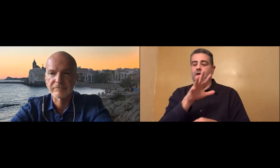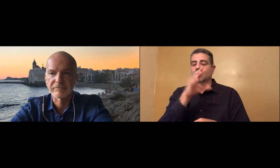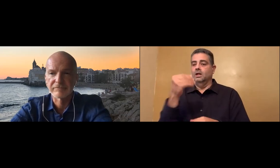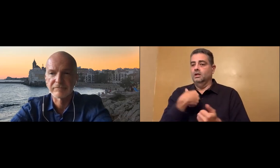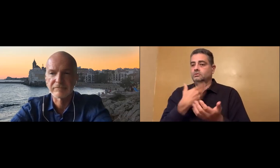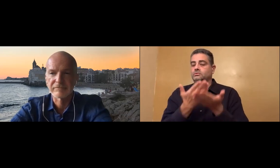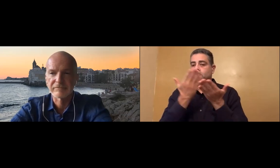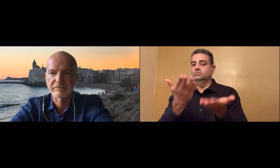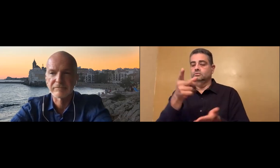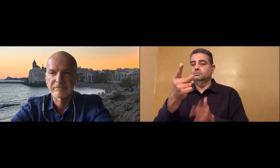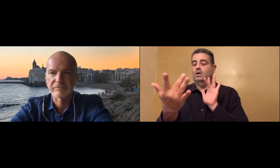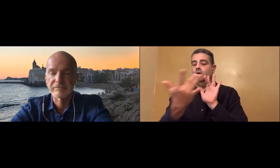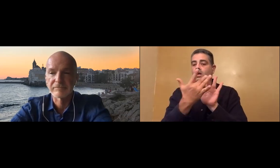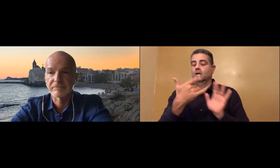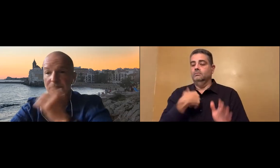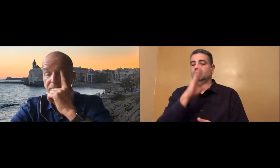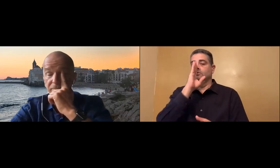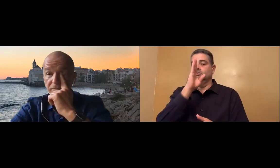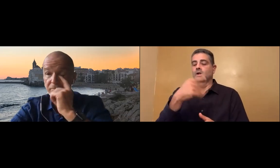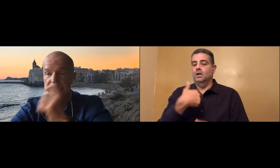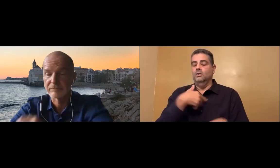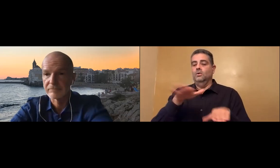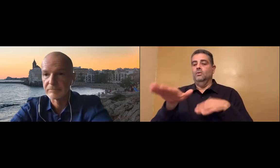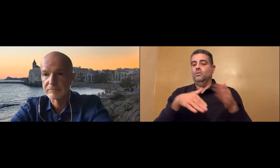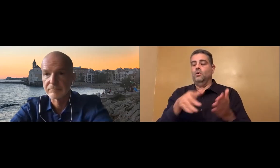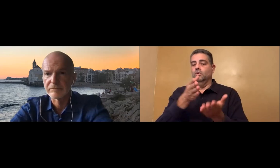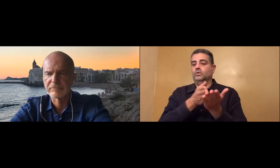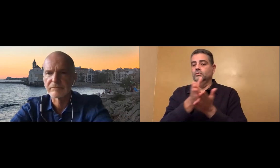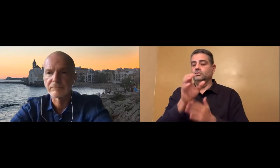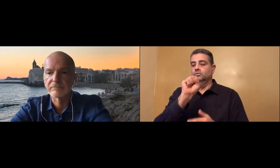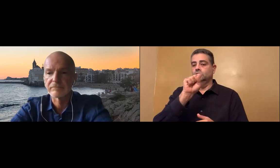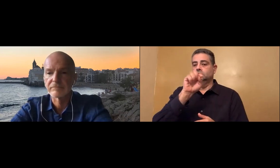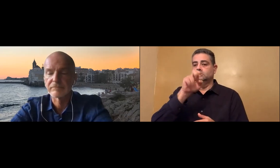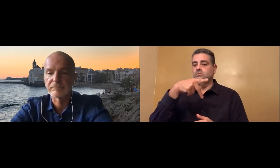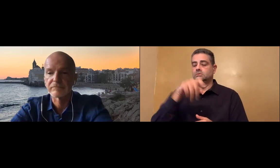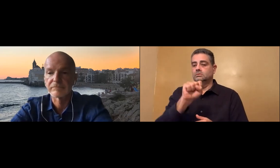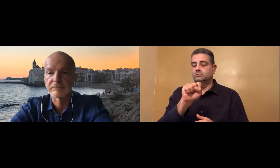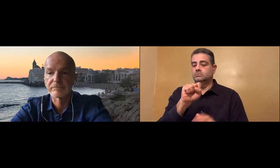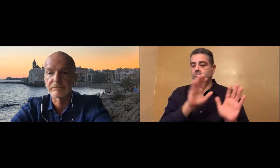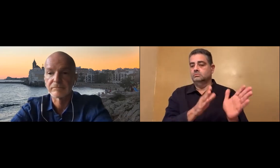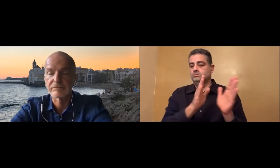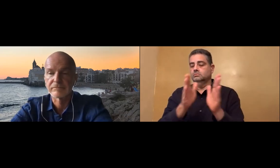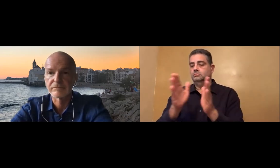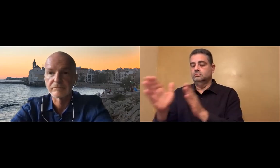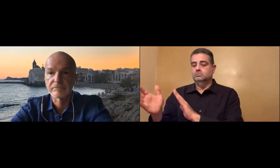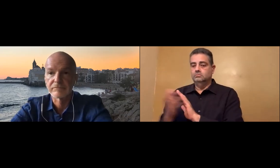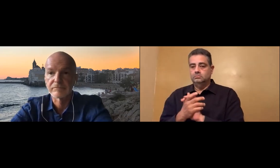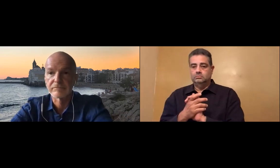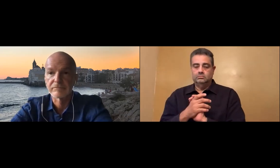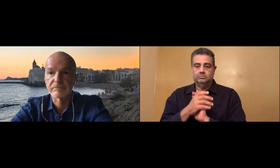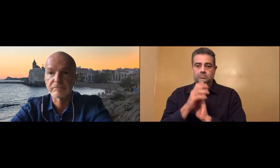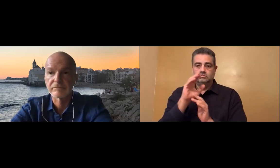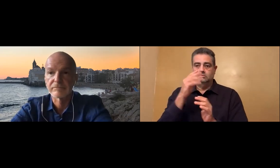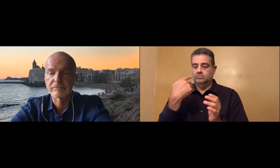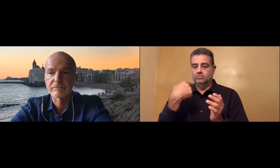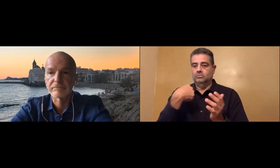There is a process involved with that. And I would suggest that you contact me directly and I can walk you through the steps that are necessary to make